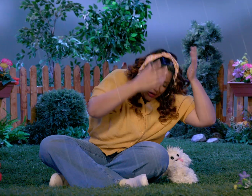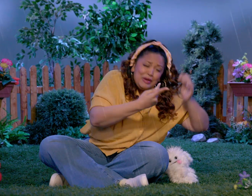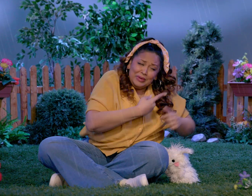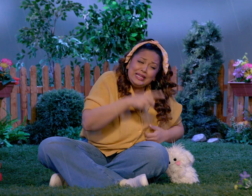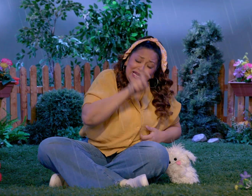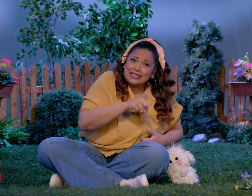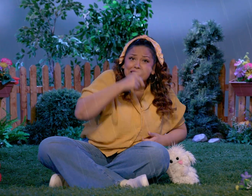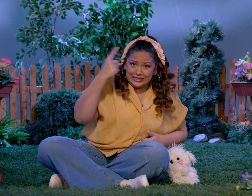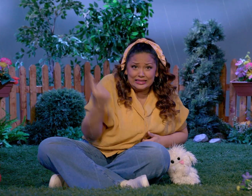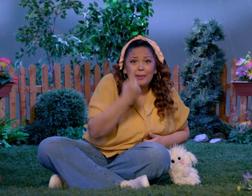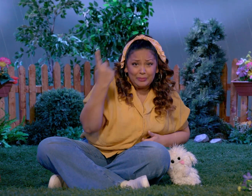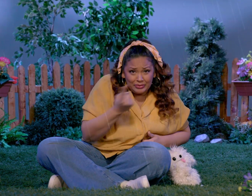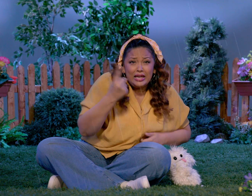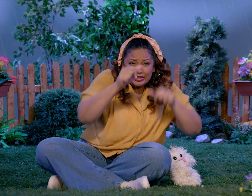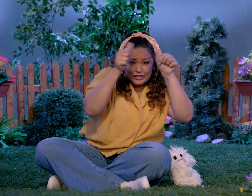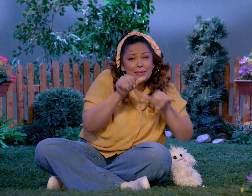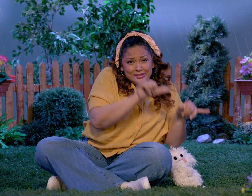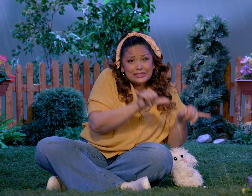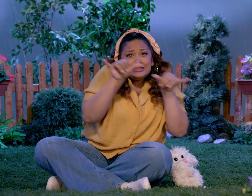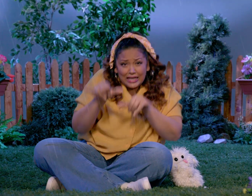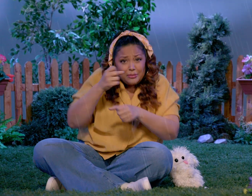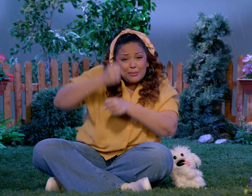We had better look for something umbrella shaped. Wow,